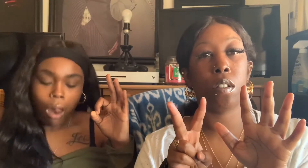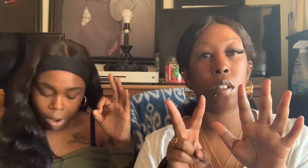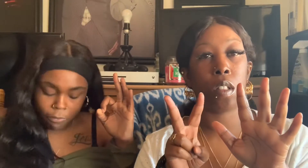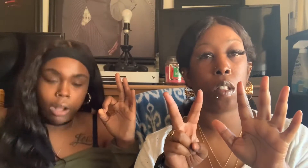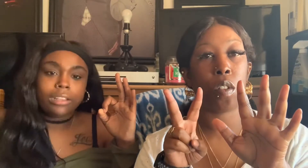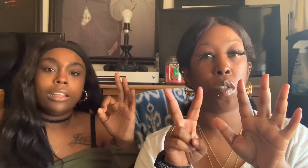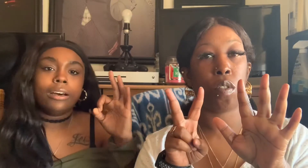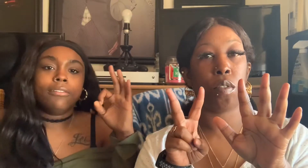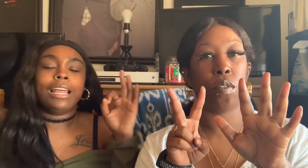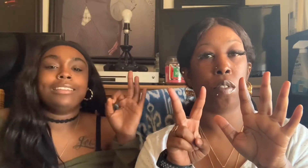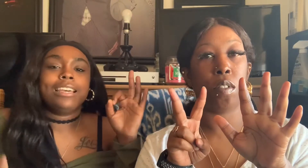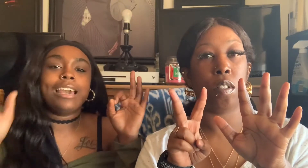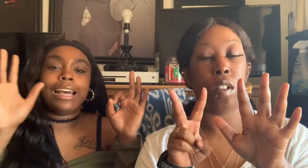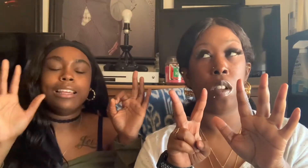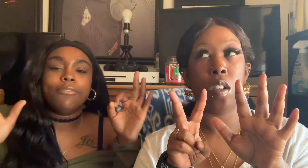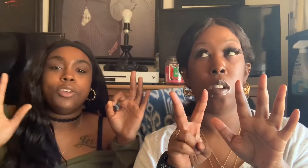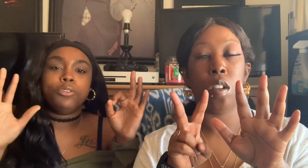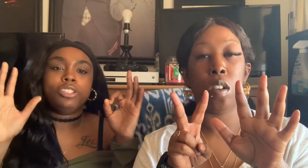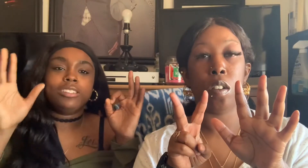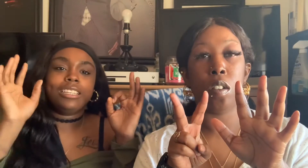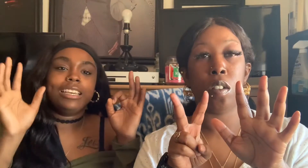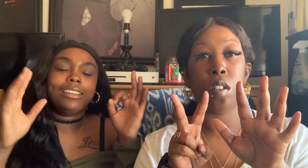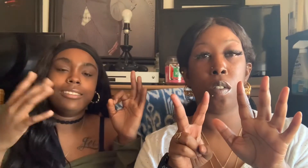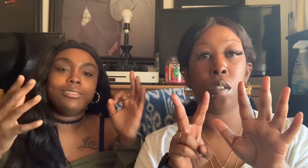Fall in love. Like say I love you just to get laid.